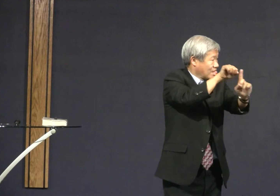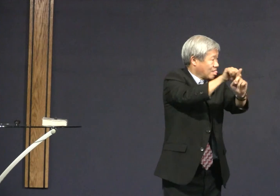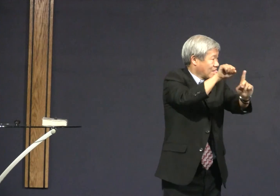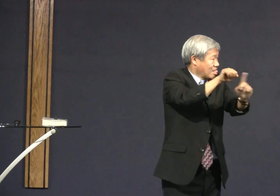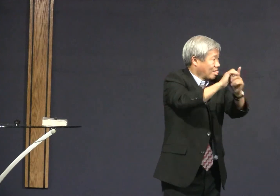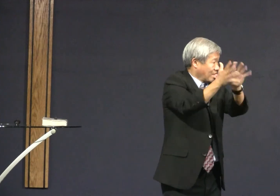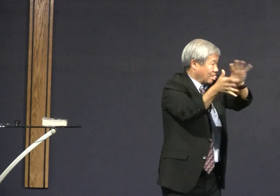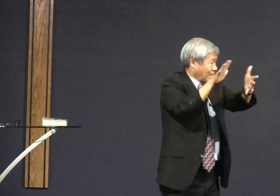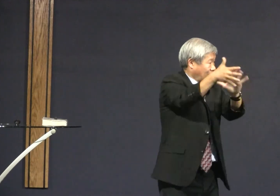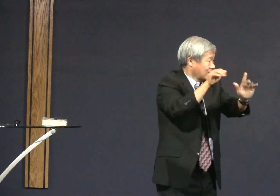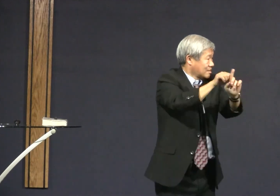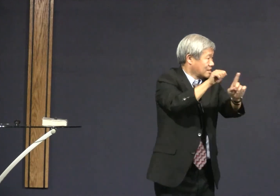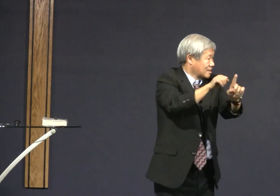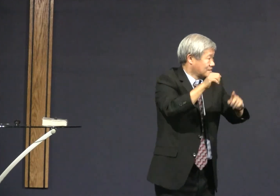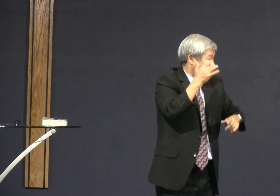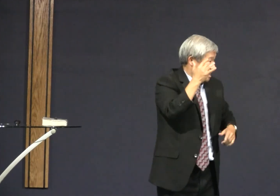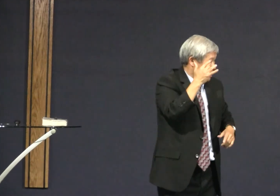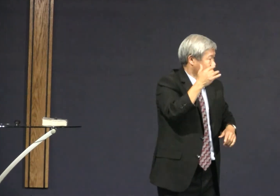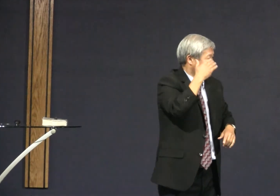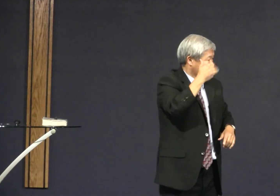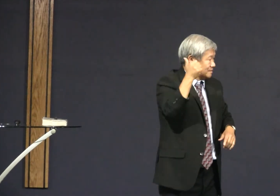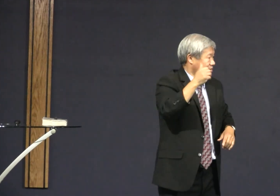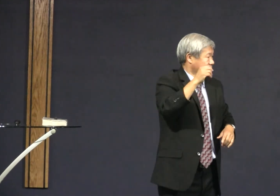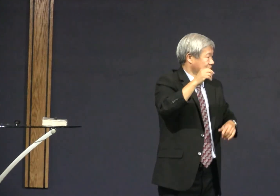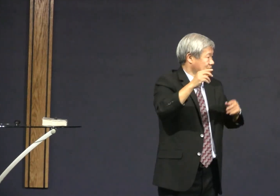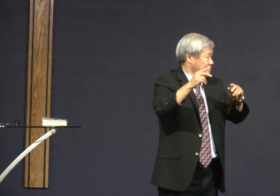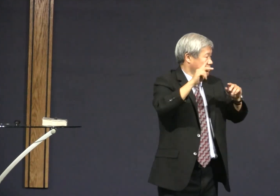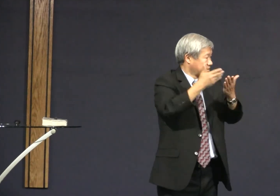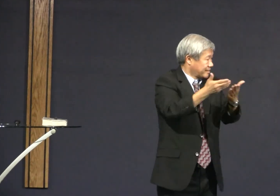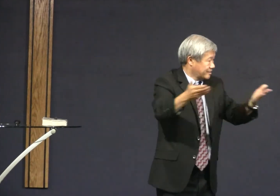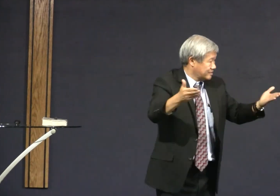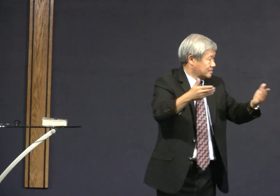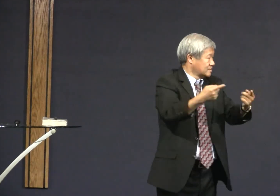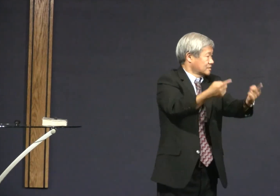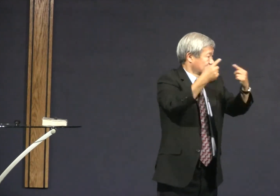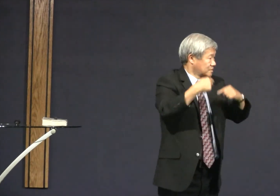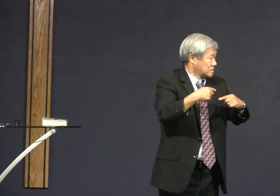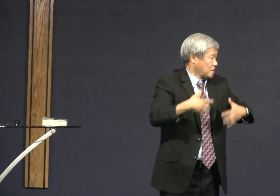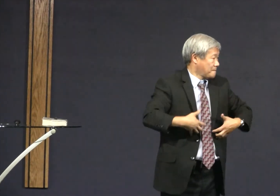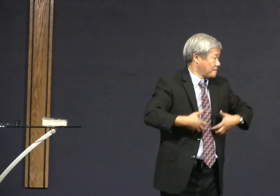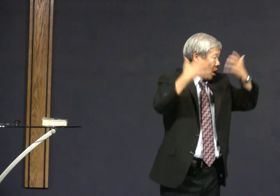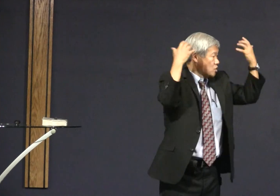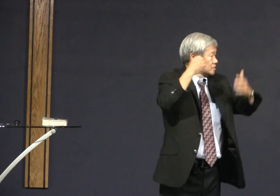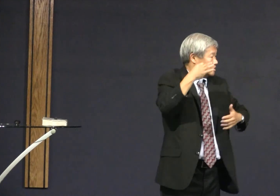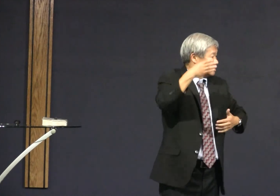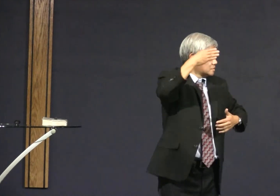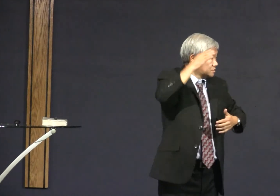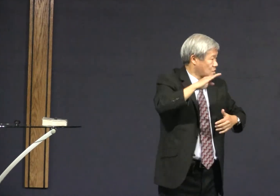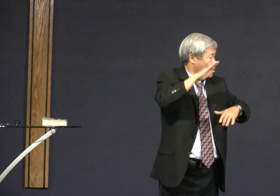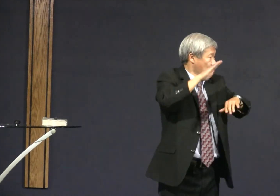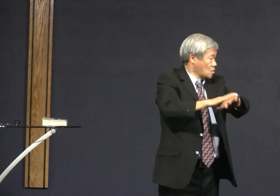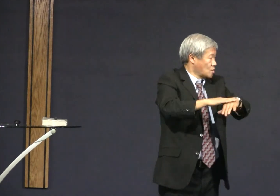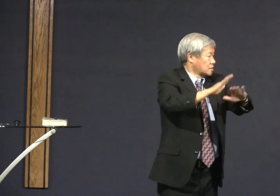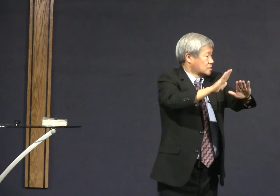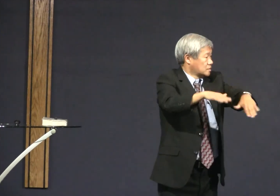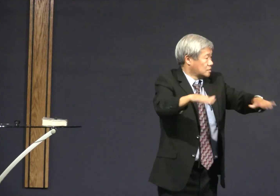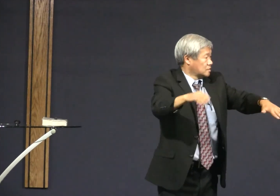you in vain words for because of these things come in the wrath of God on the